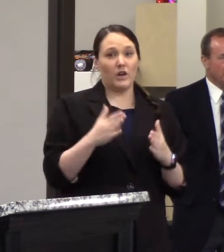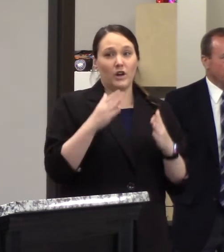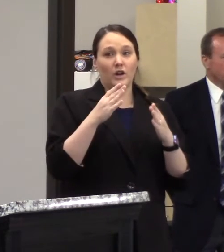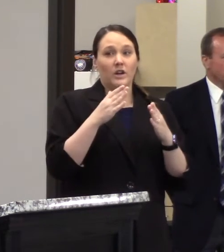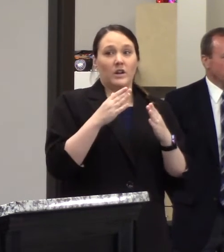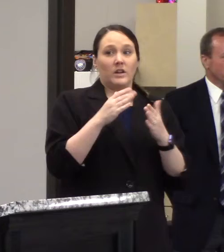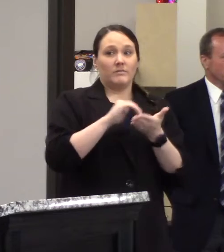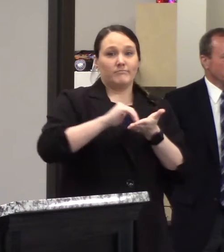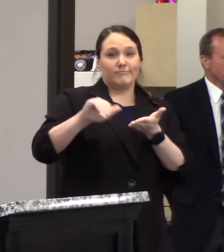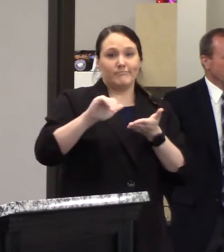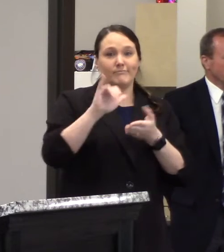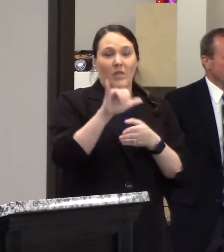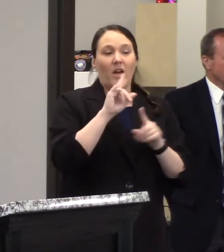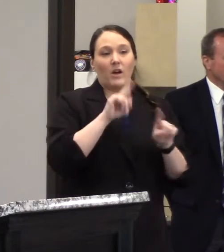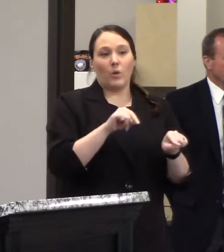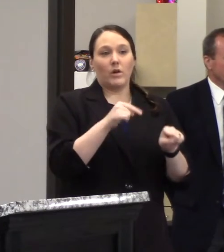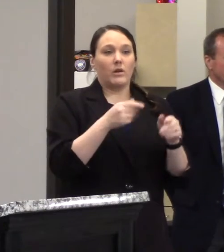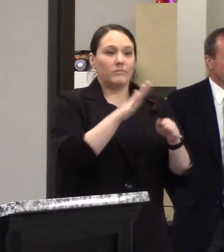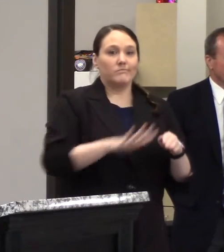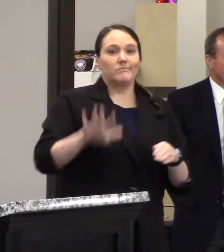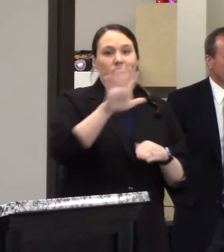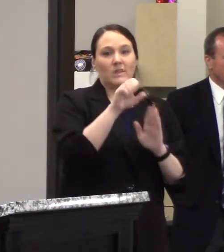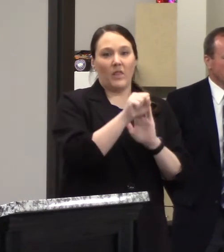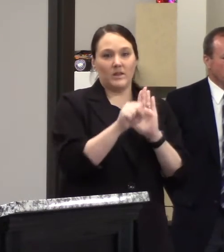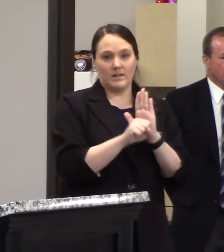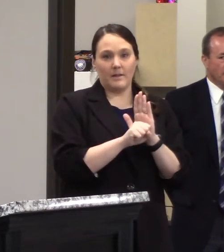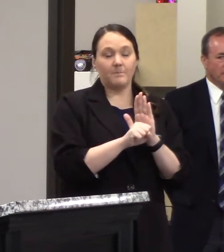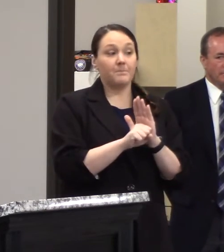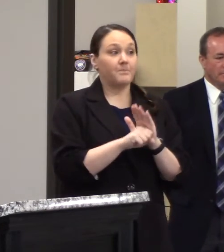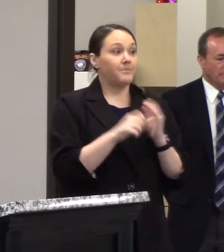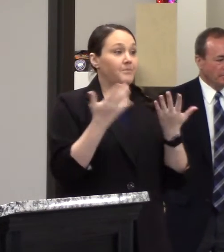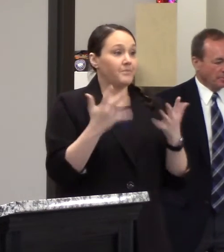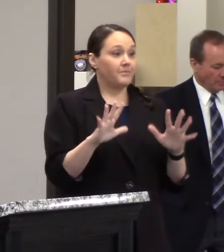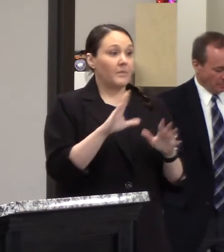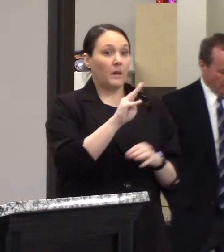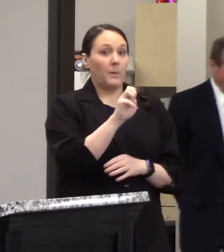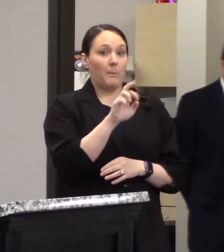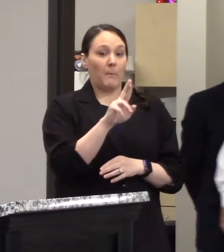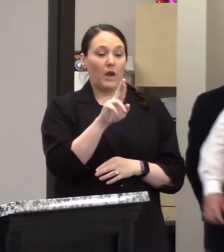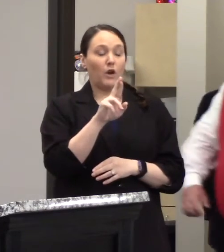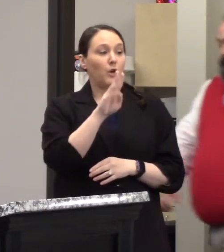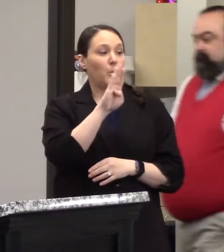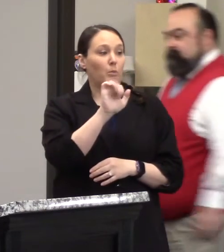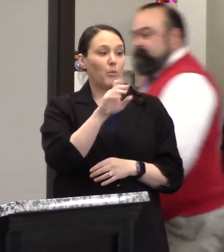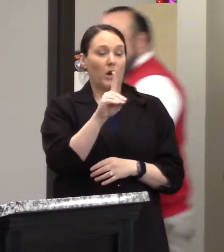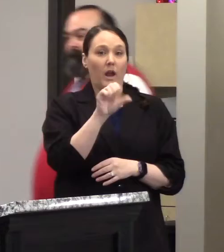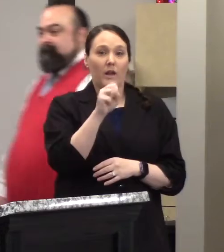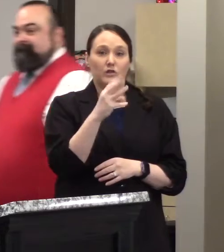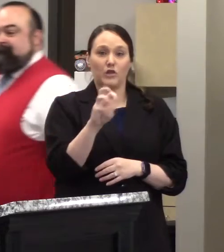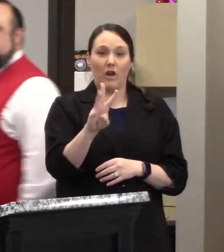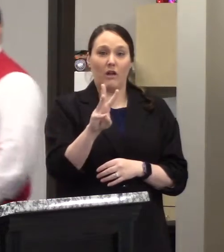lifts his order throughout the state with that being said mayor bradshaw call on you